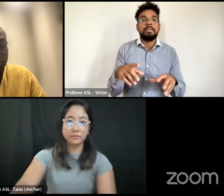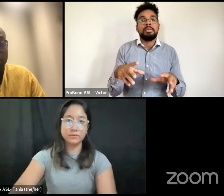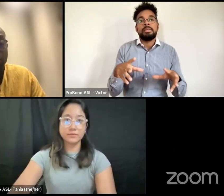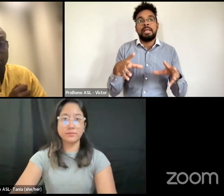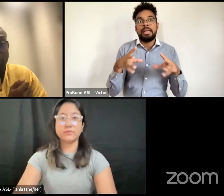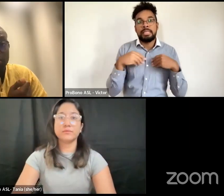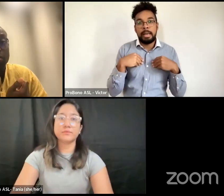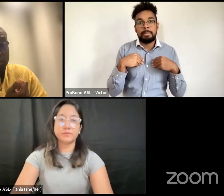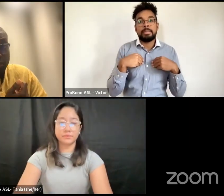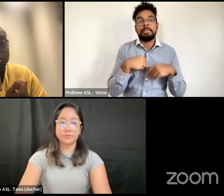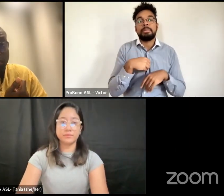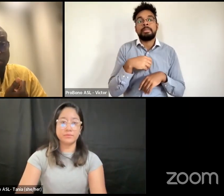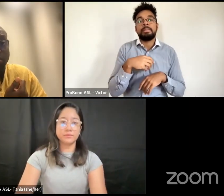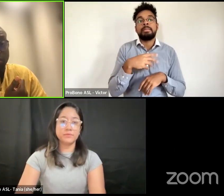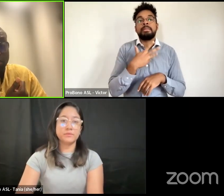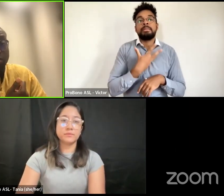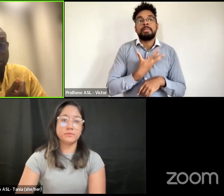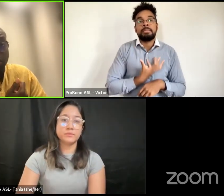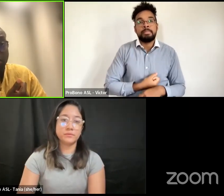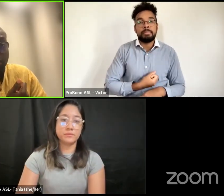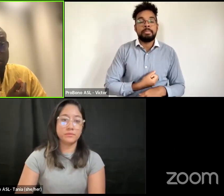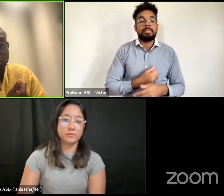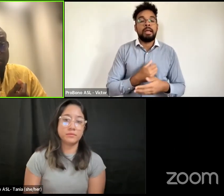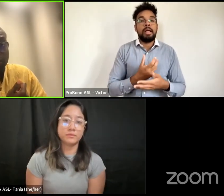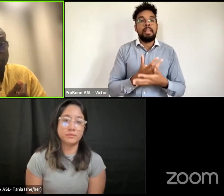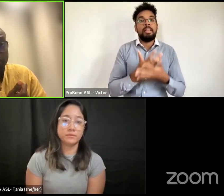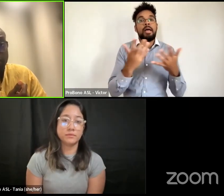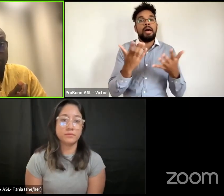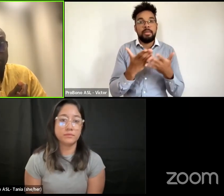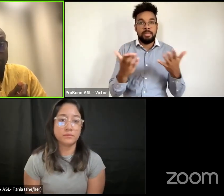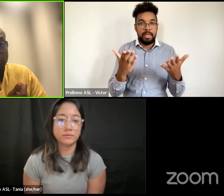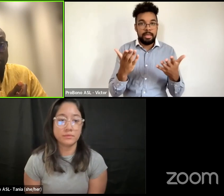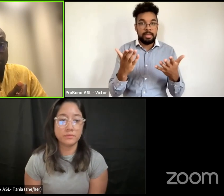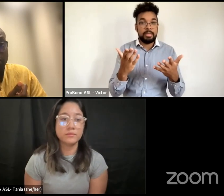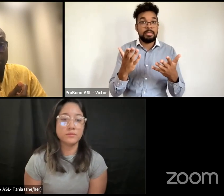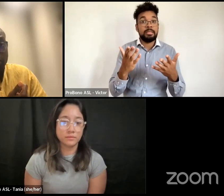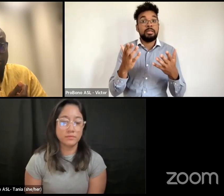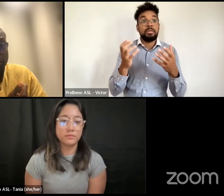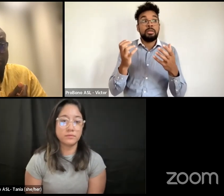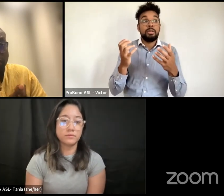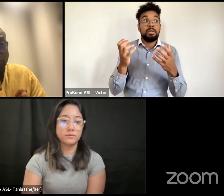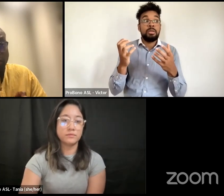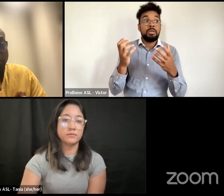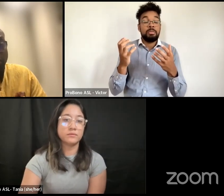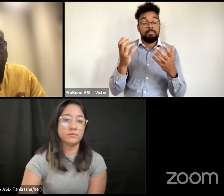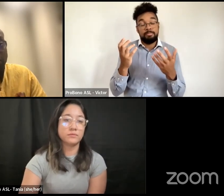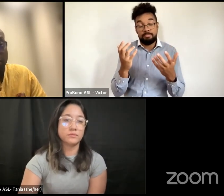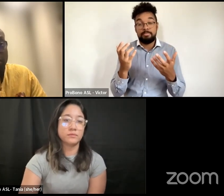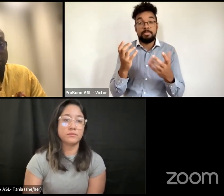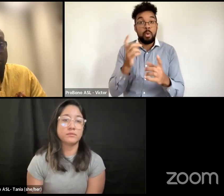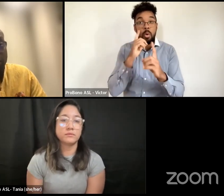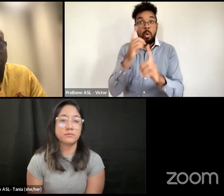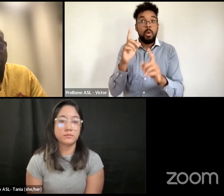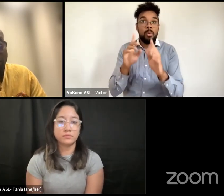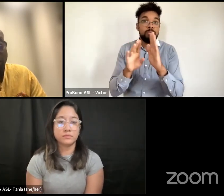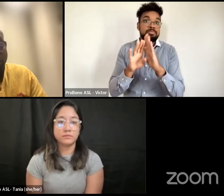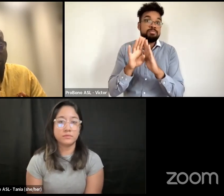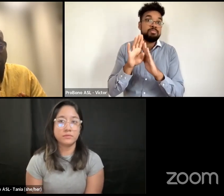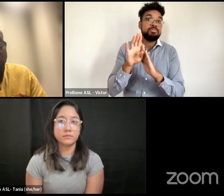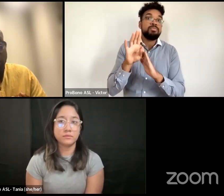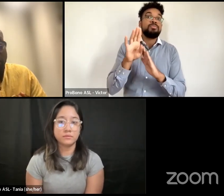to where i am right now so so there were certain situations um